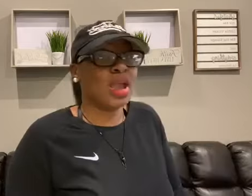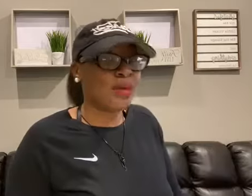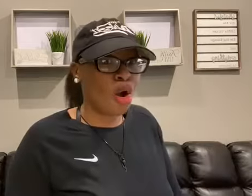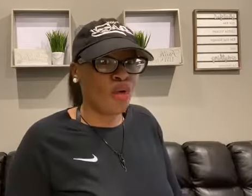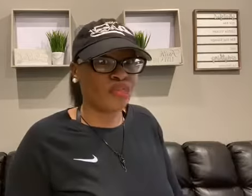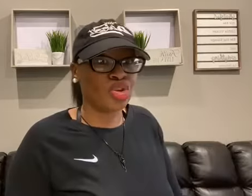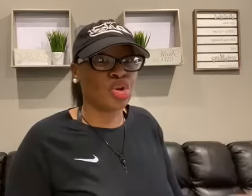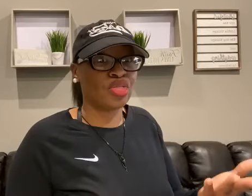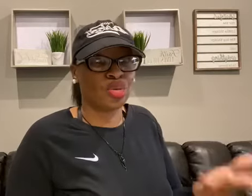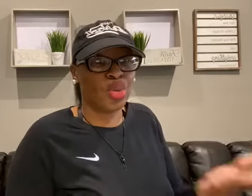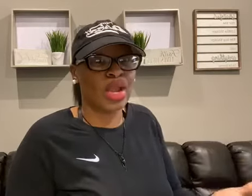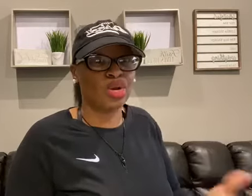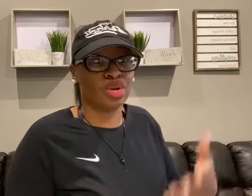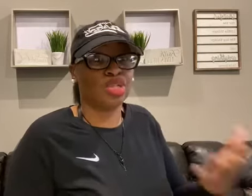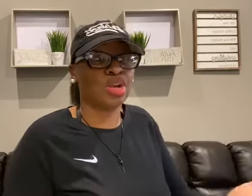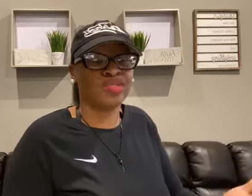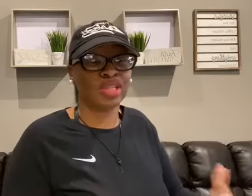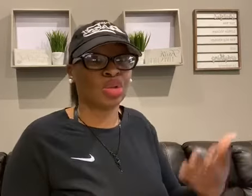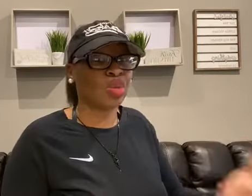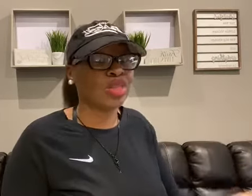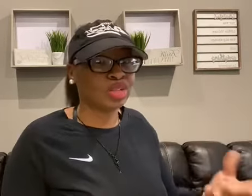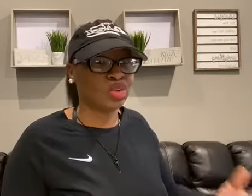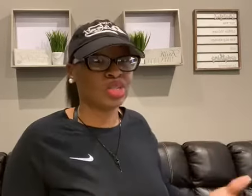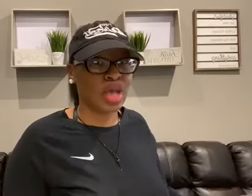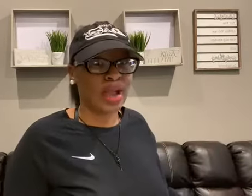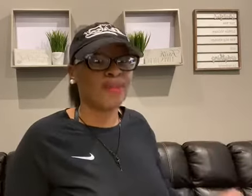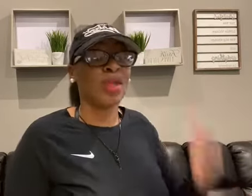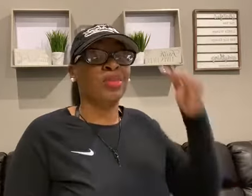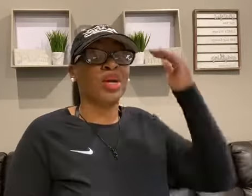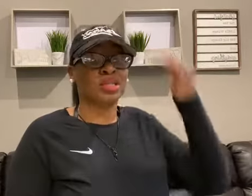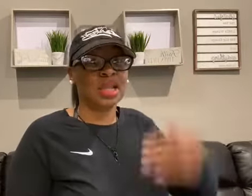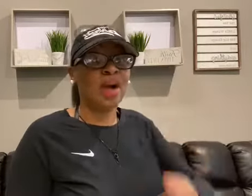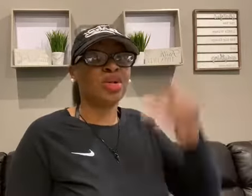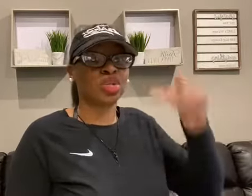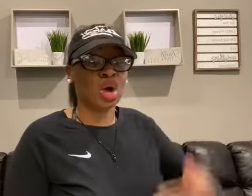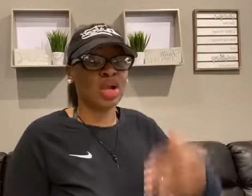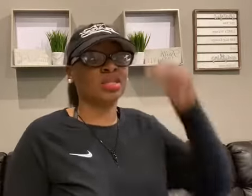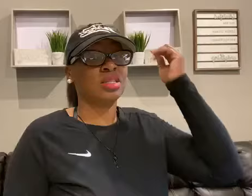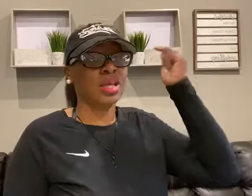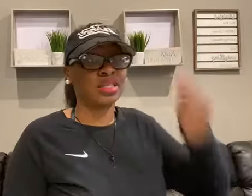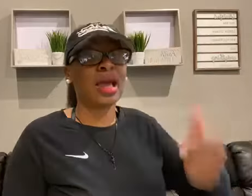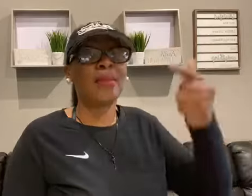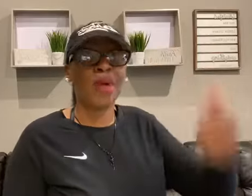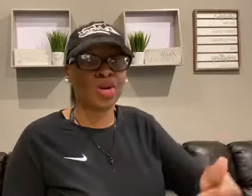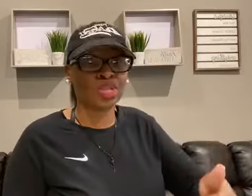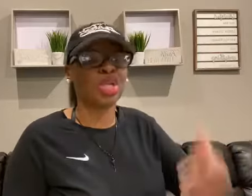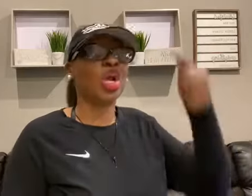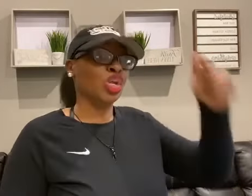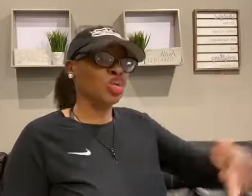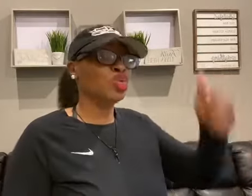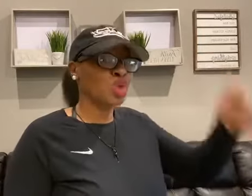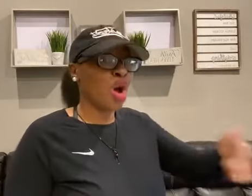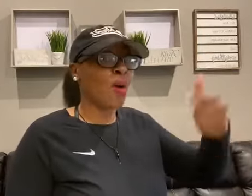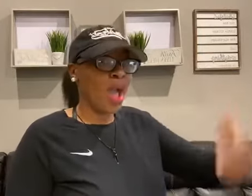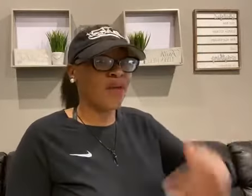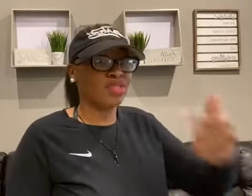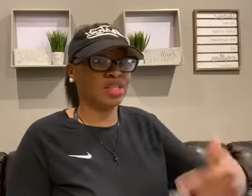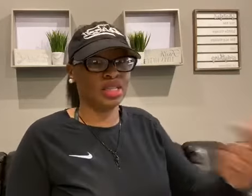can't offer your, the rate or your service at the rate that you desire, because now you're talking to the exact person, you know, have this